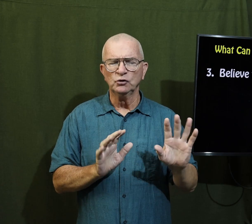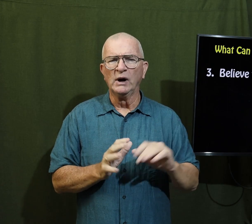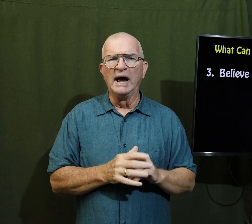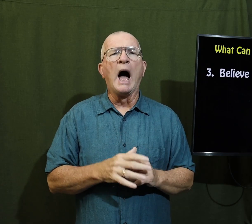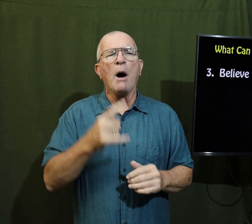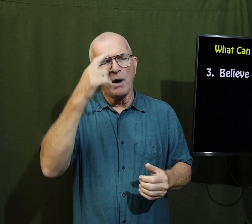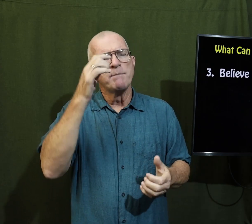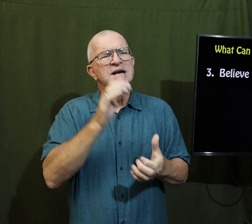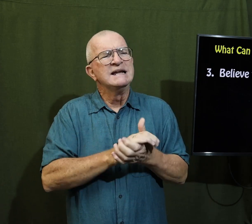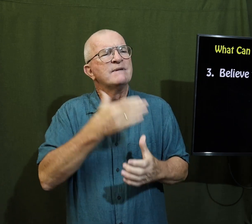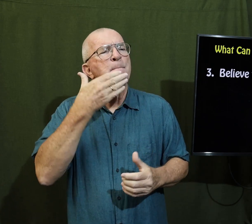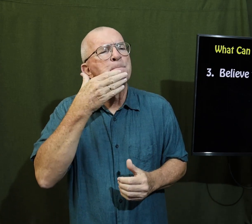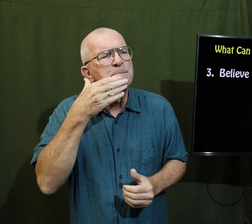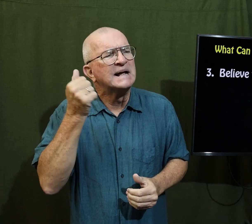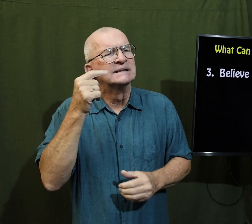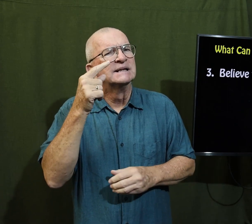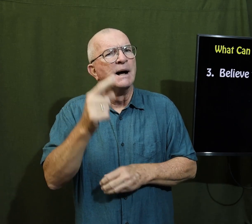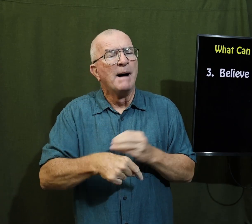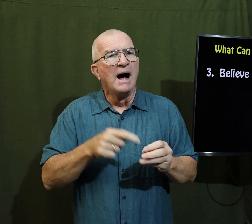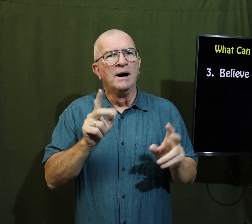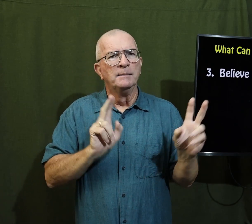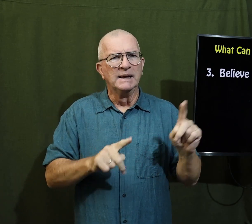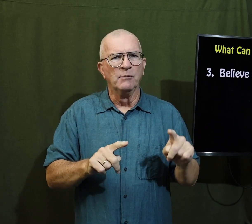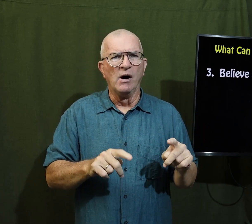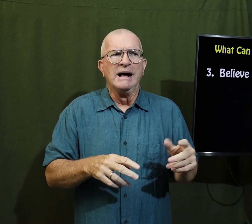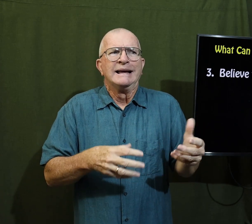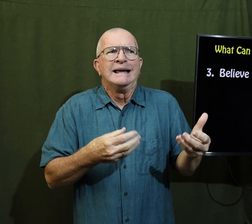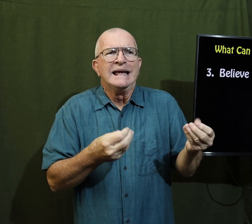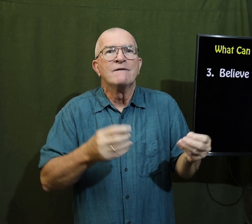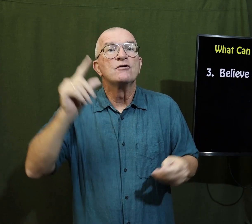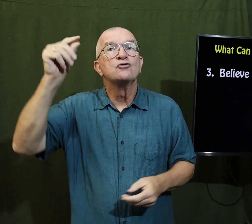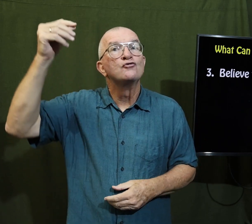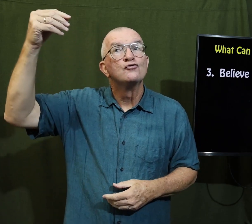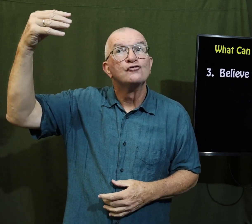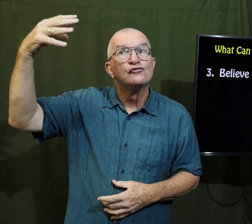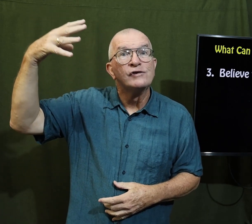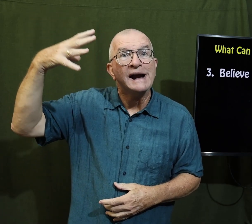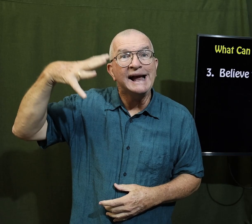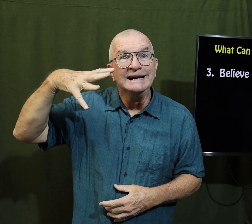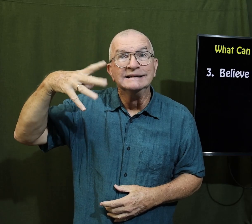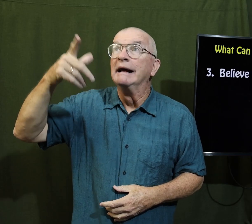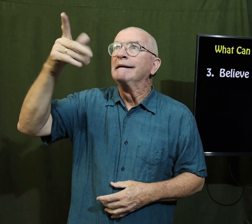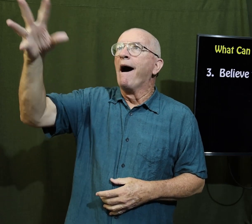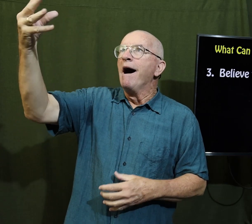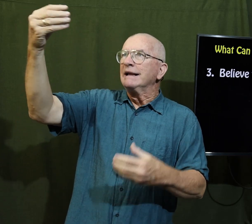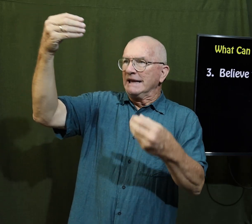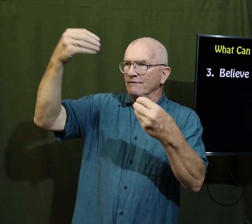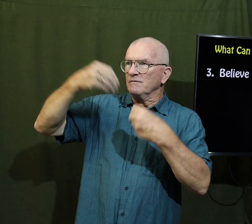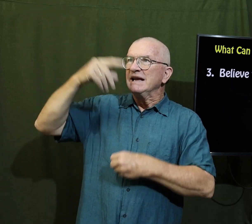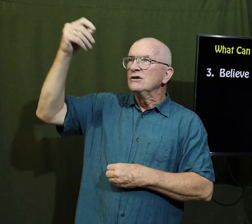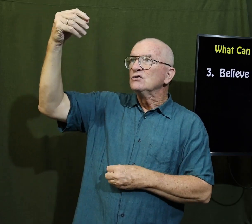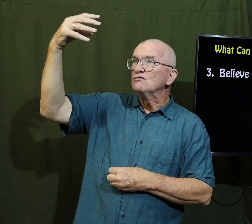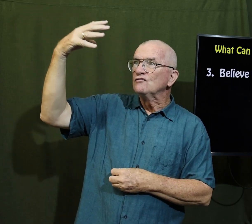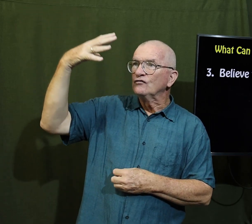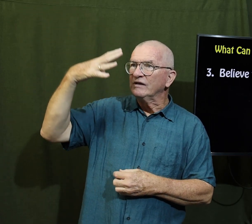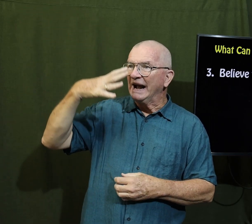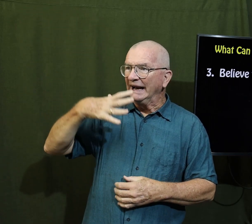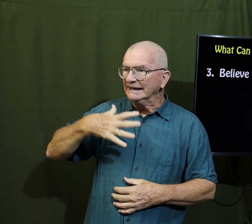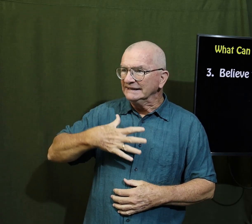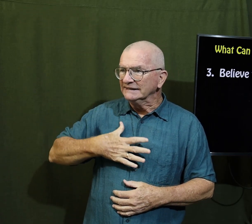let's remember I'm going to believe about the best about people the grace that God has given